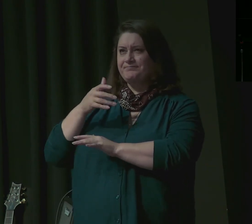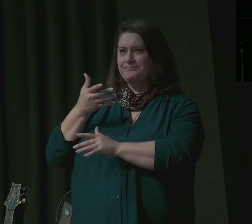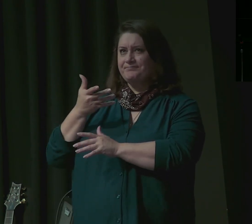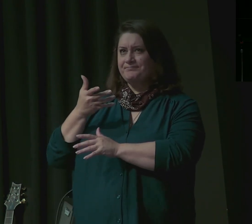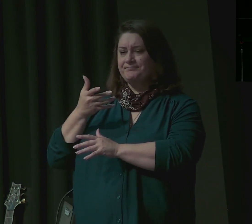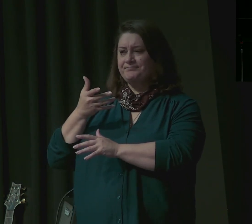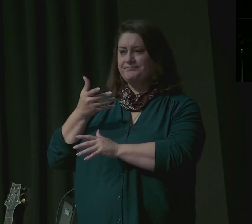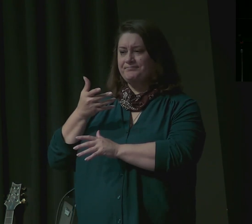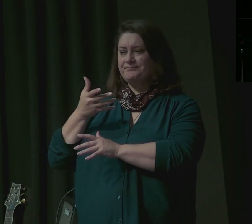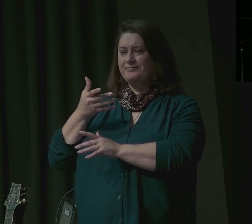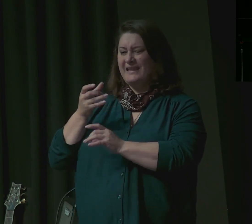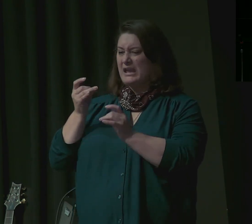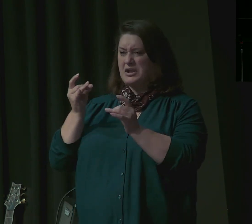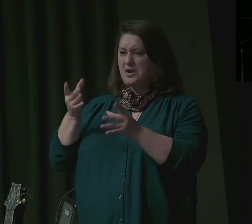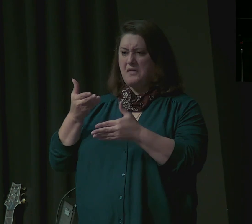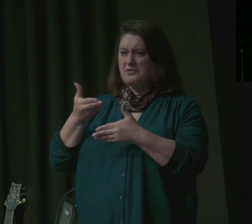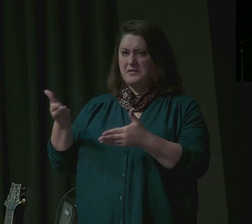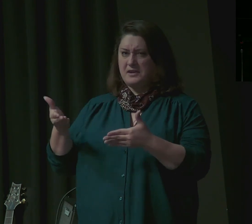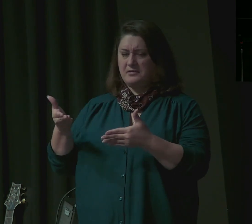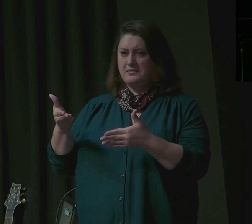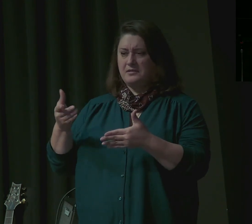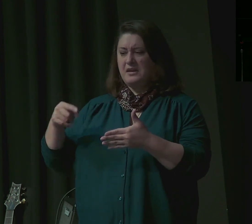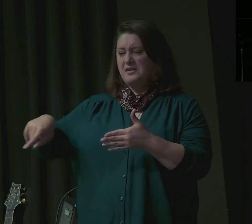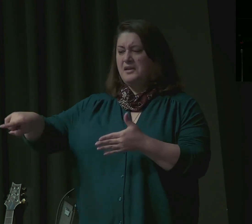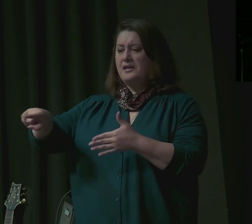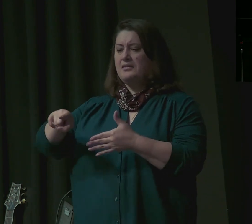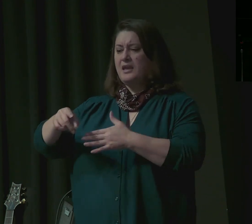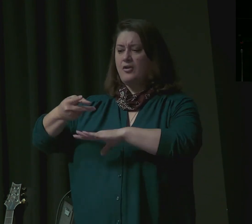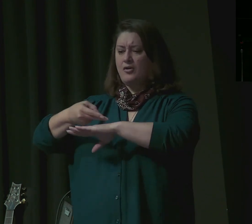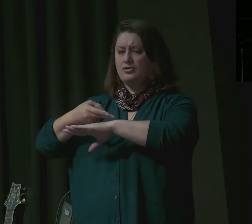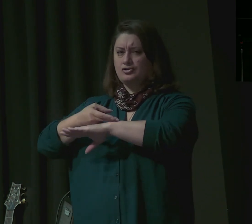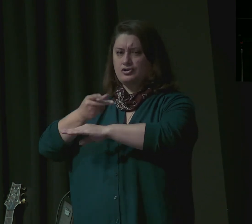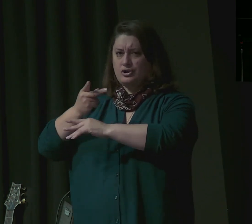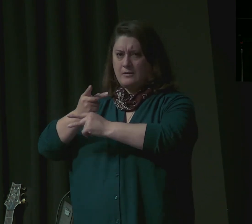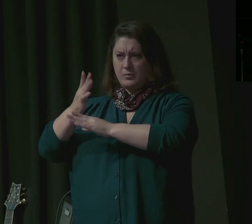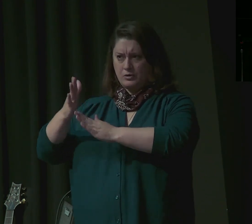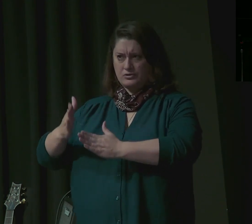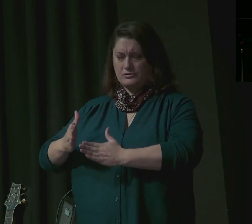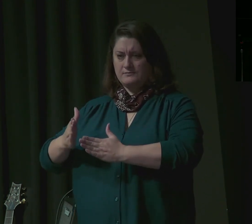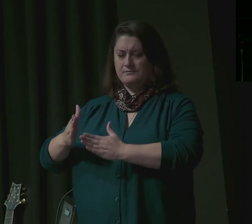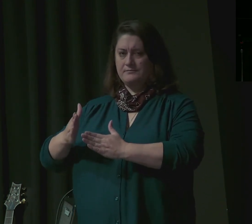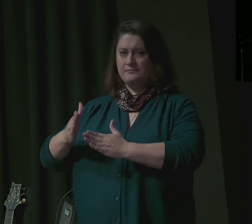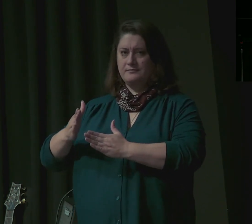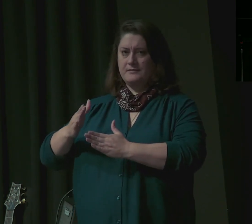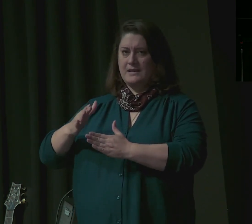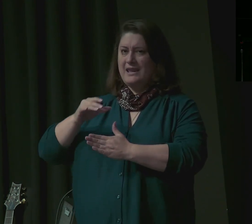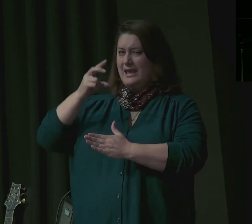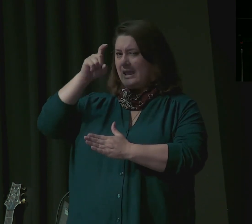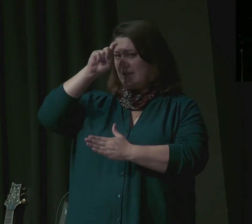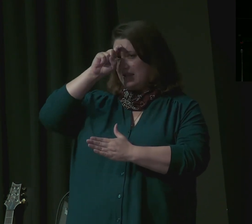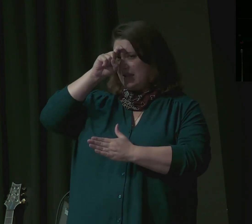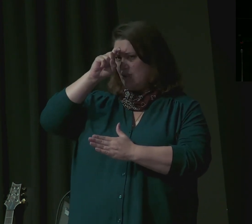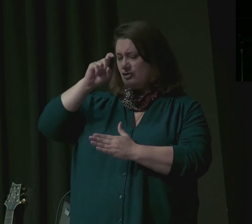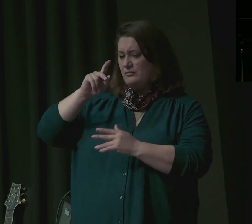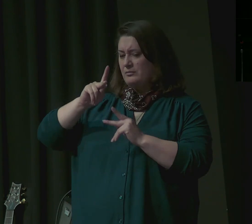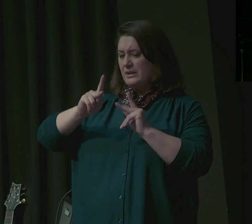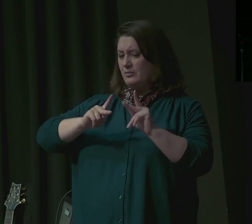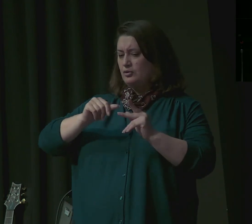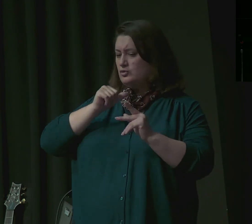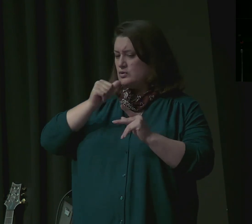they are shepherds. Shepherds in the Egyptian culture were dirty, a low class